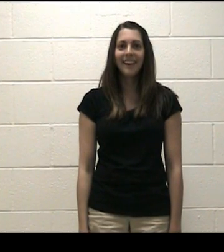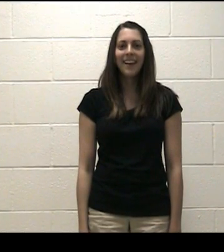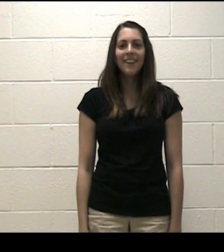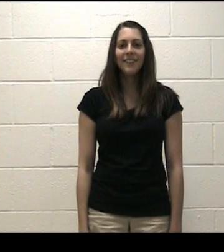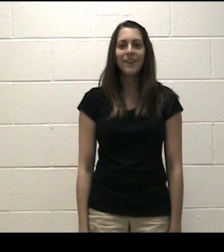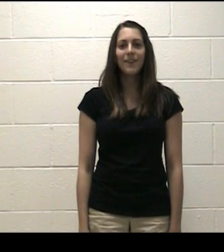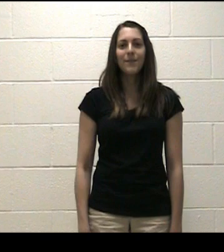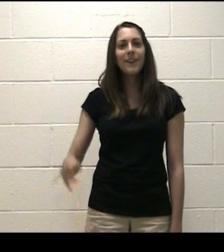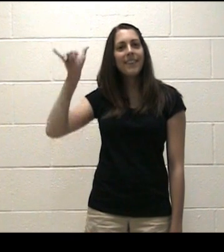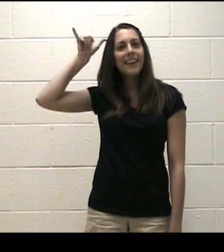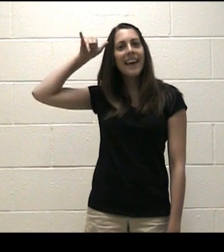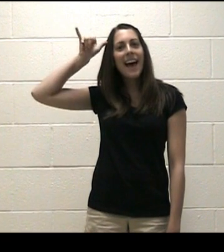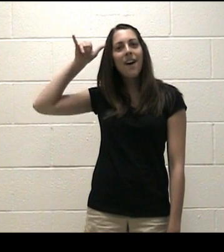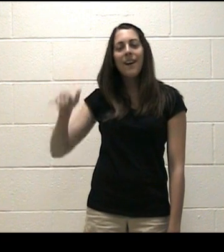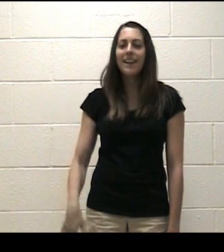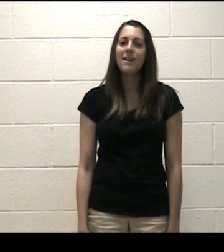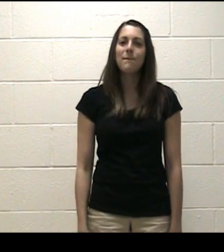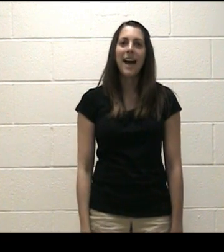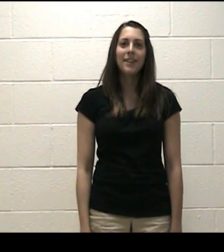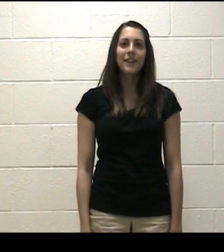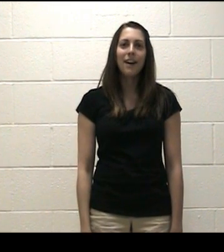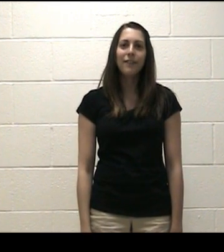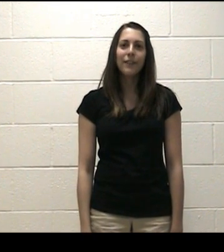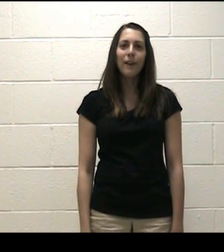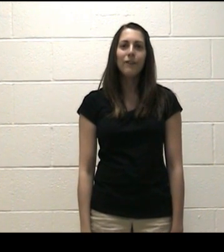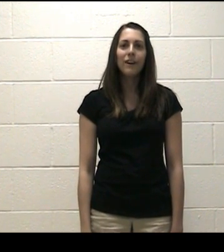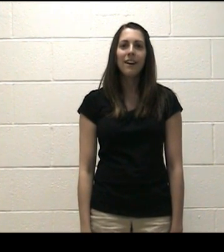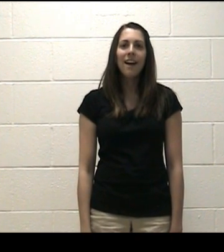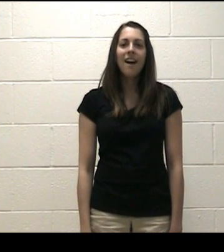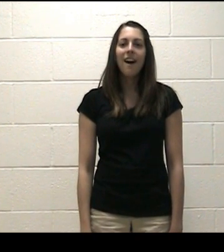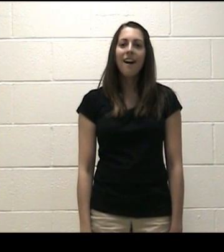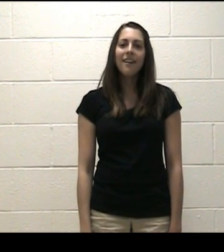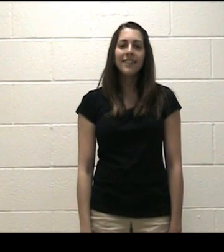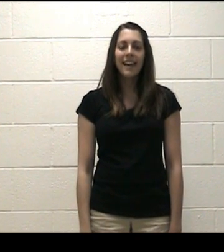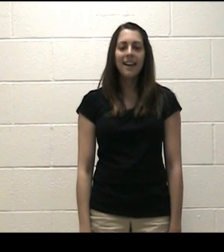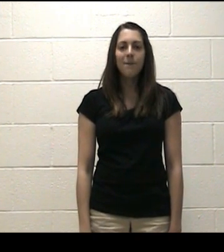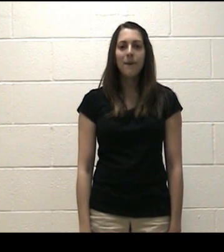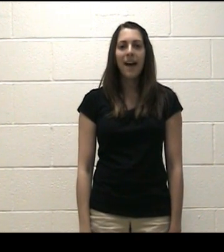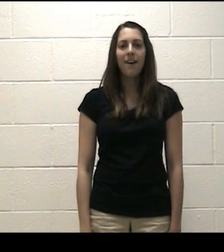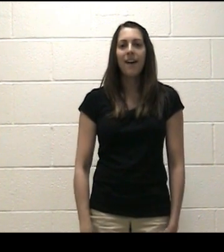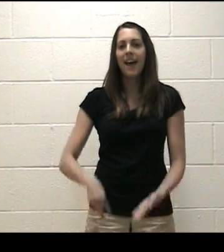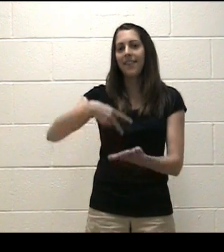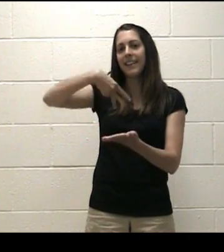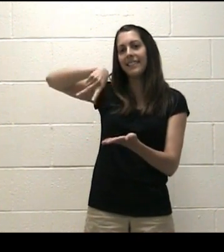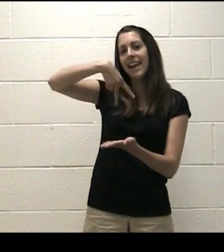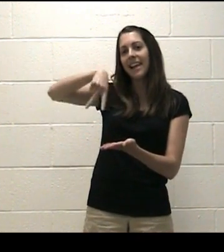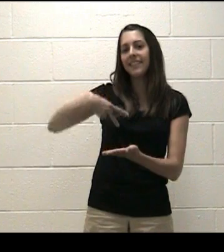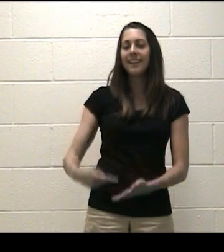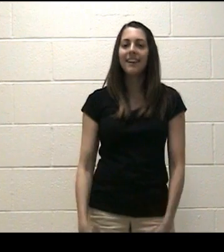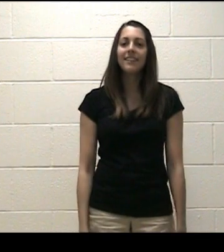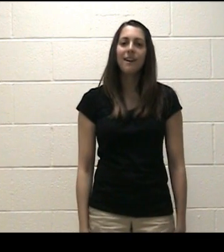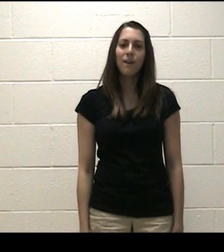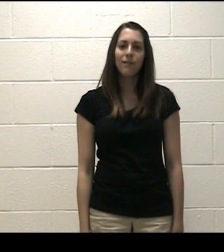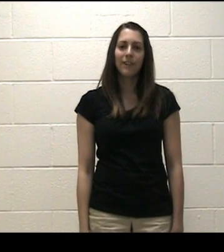Turn with the cow in a patch of clover, I'll take a bow and the dance is over.